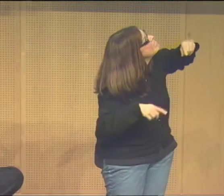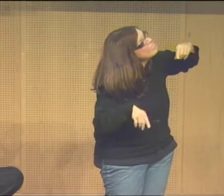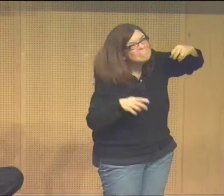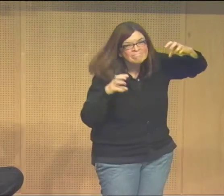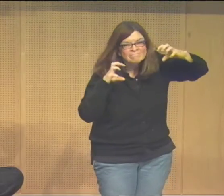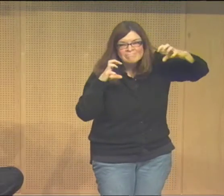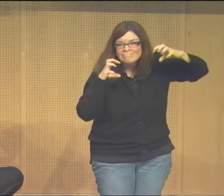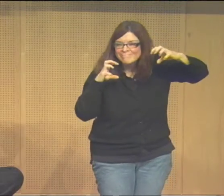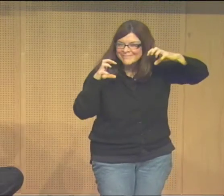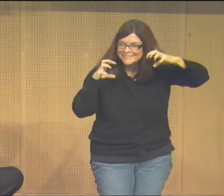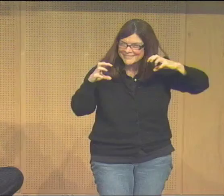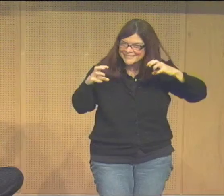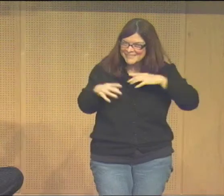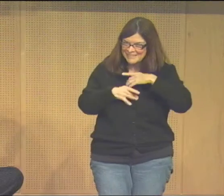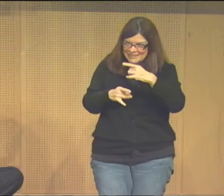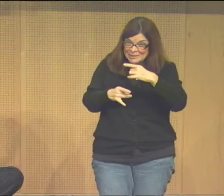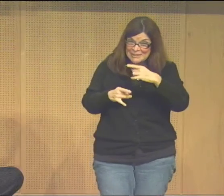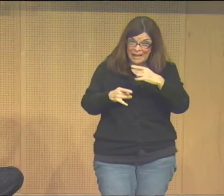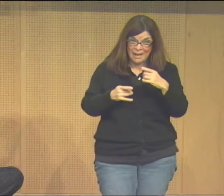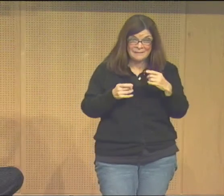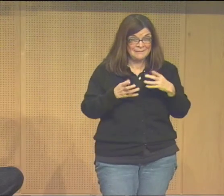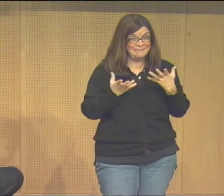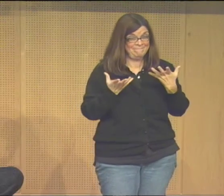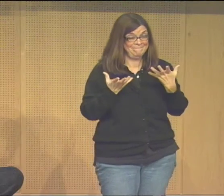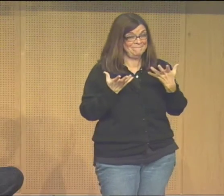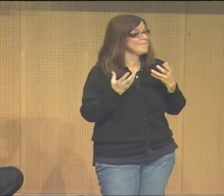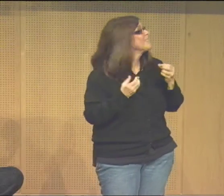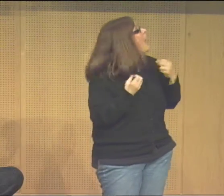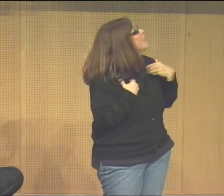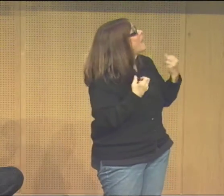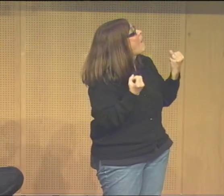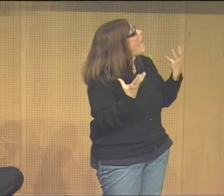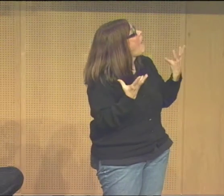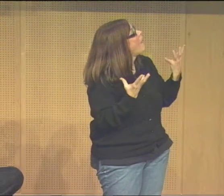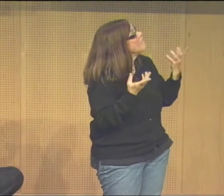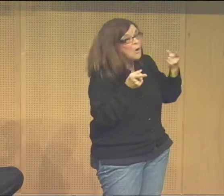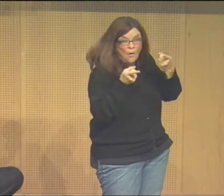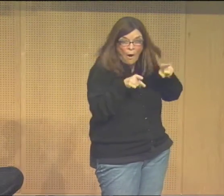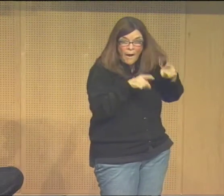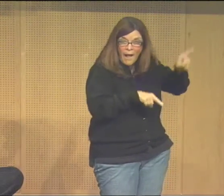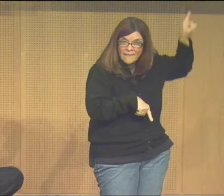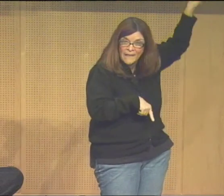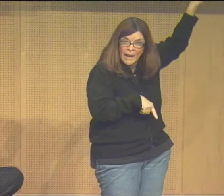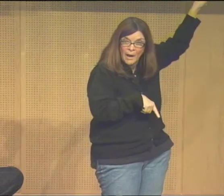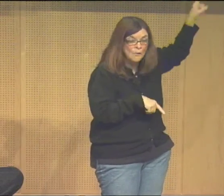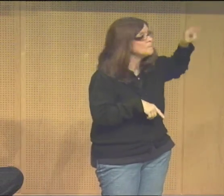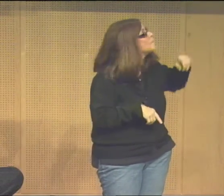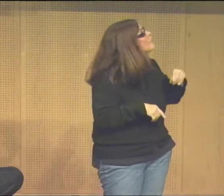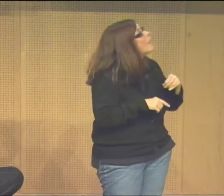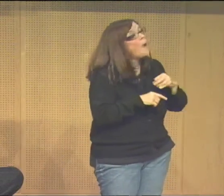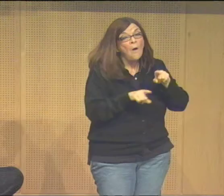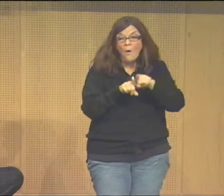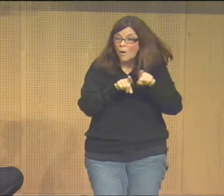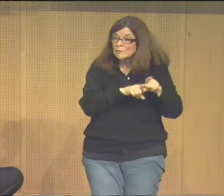in this picture kind of like at each other's throats it's kind of interesting what's going on there you might wonder